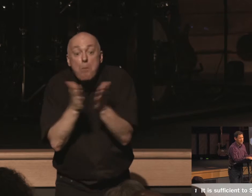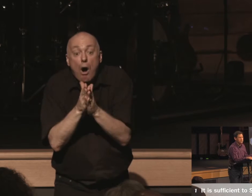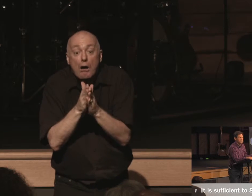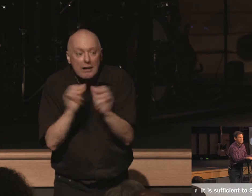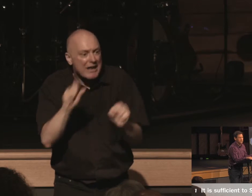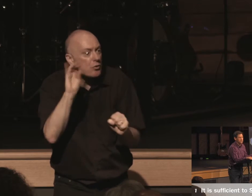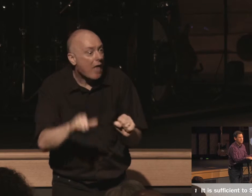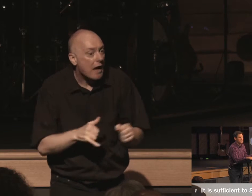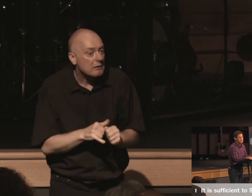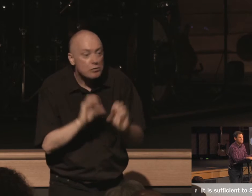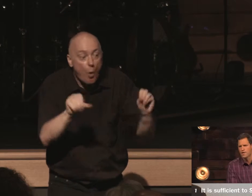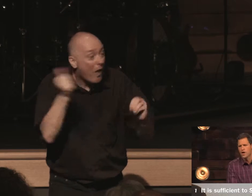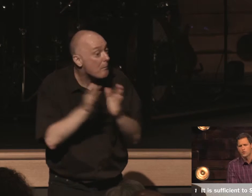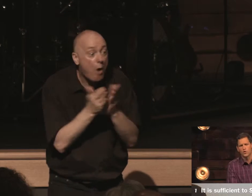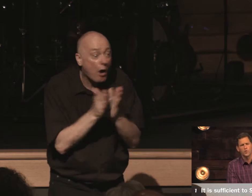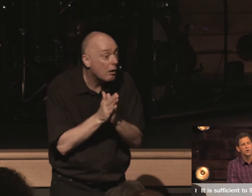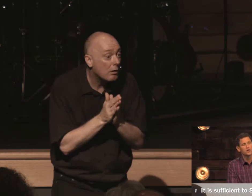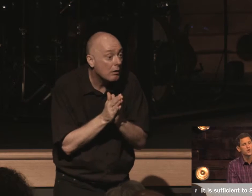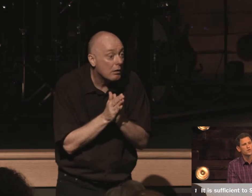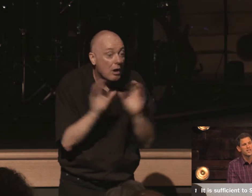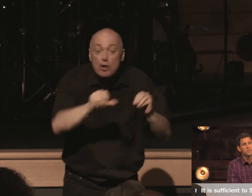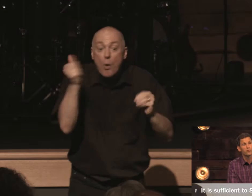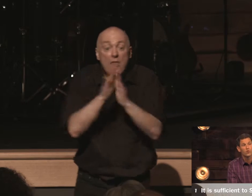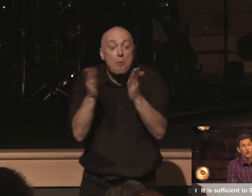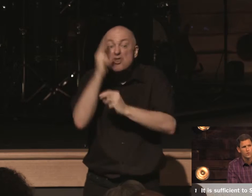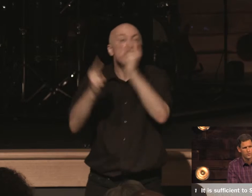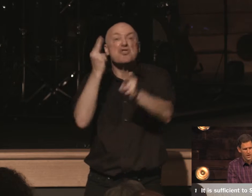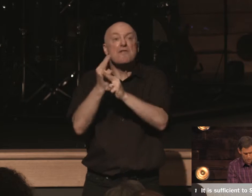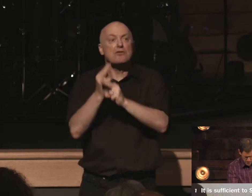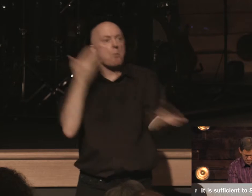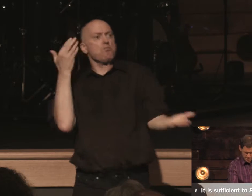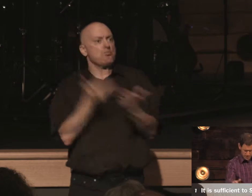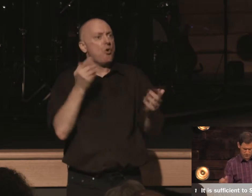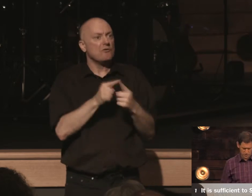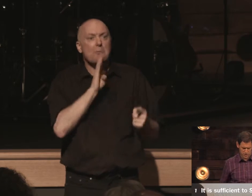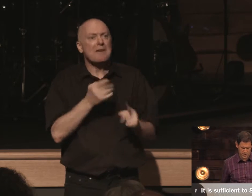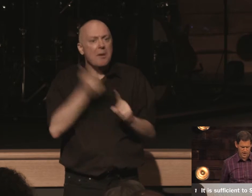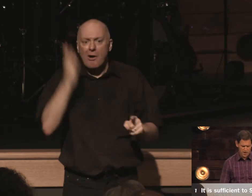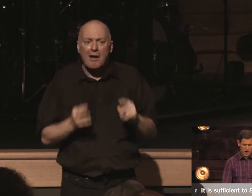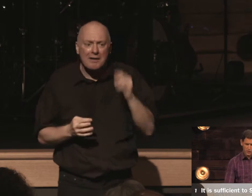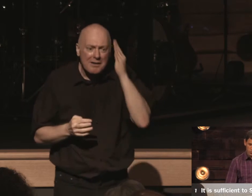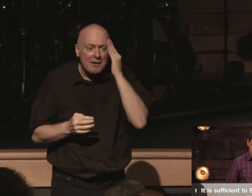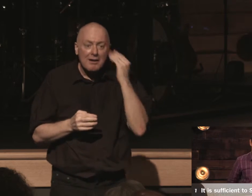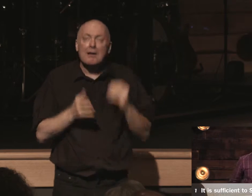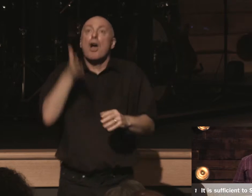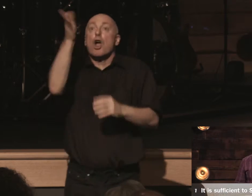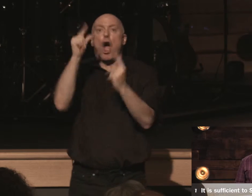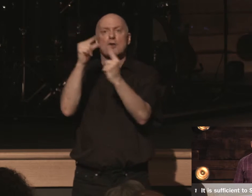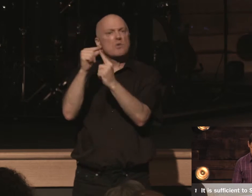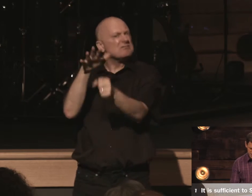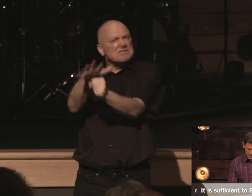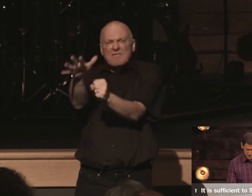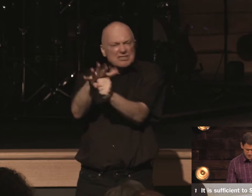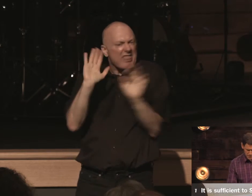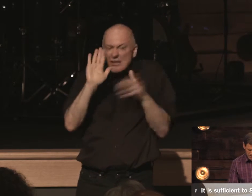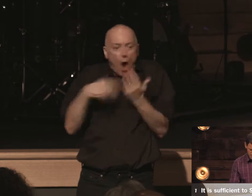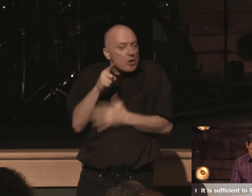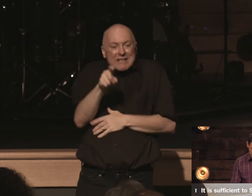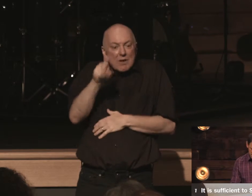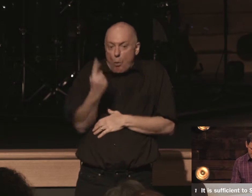claim such a thing there's no other book in the universe that can prove to be such a thing god's word is sufficient to save my